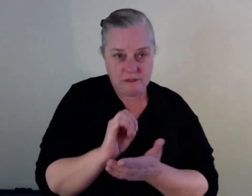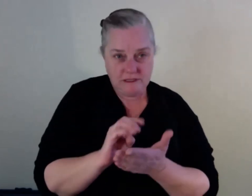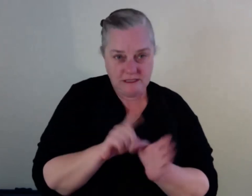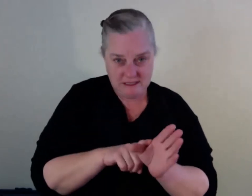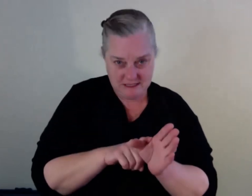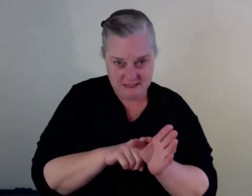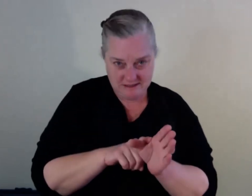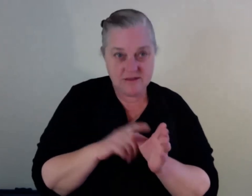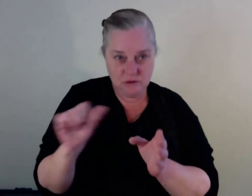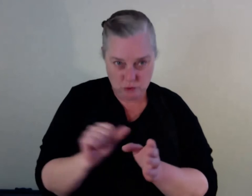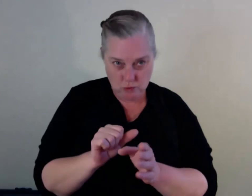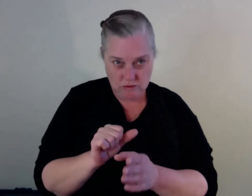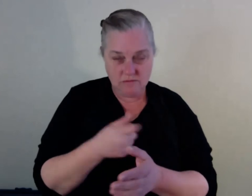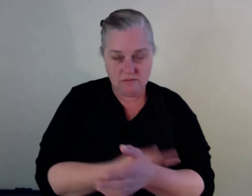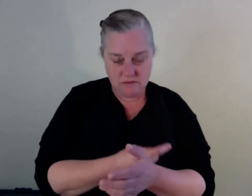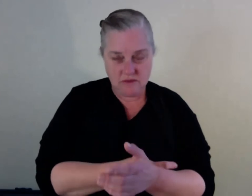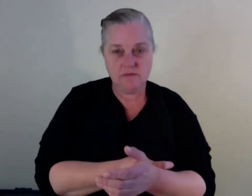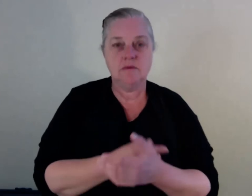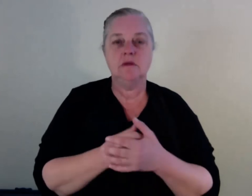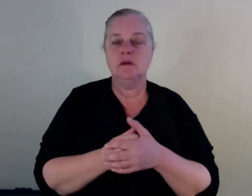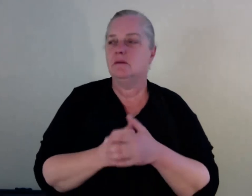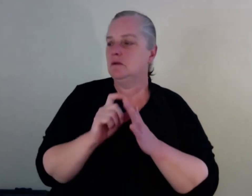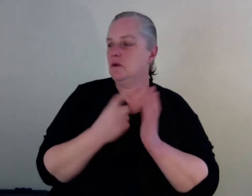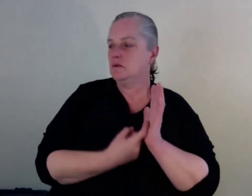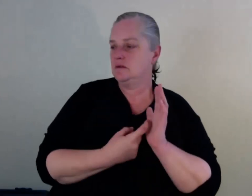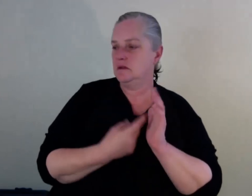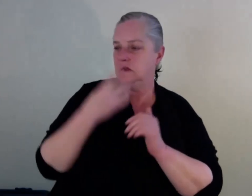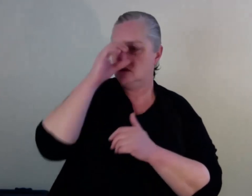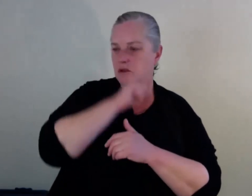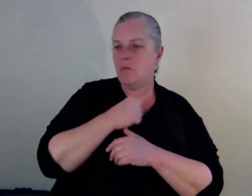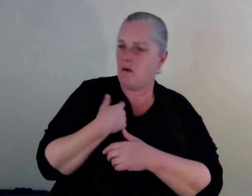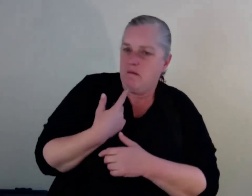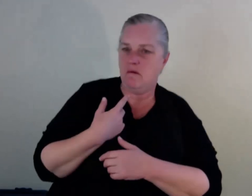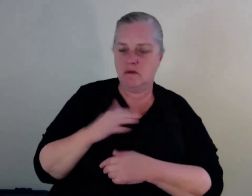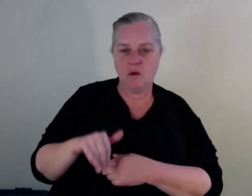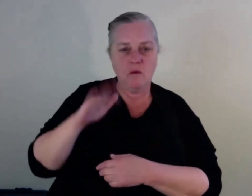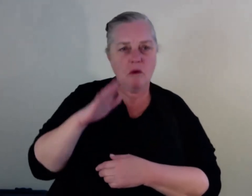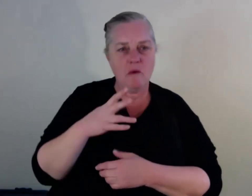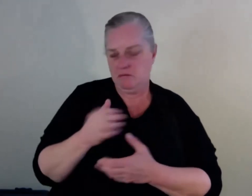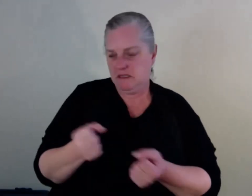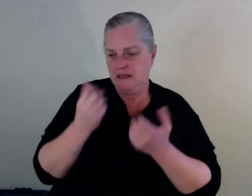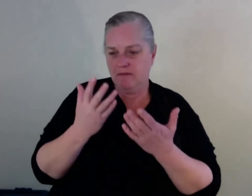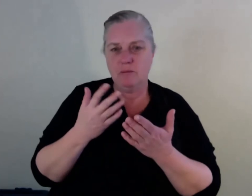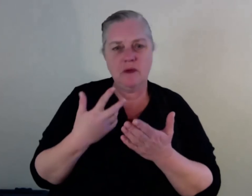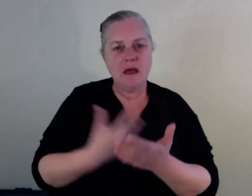surely you must have grown out about it now. And again, with age, I'm getting old and older, sorry, and